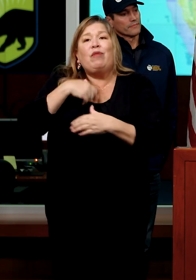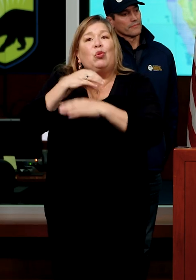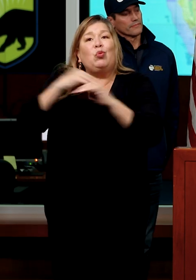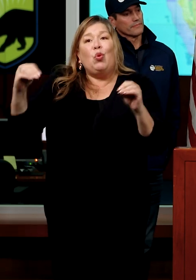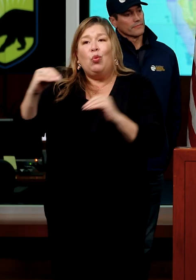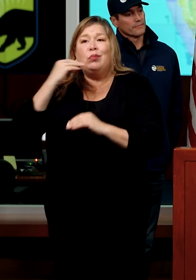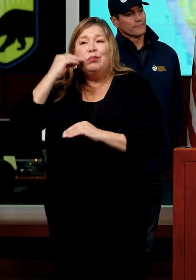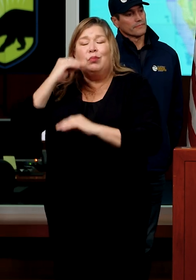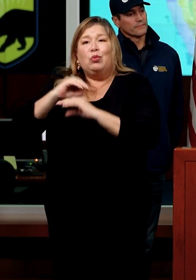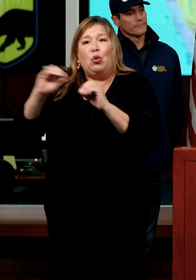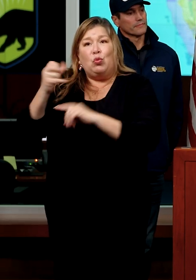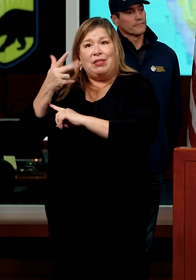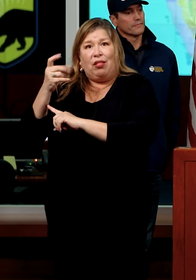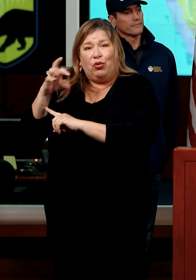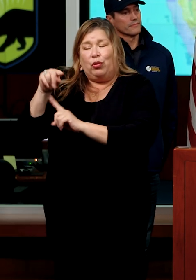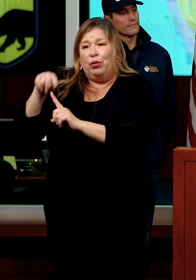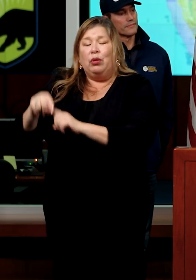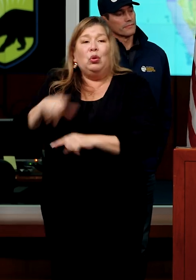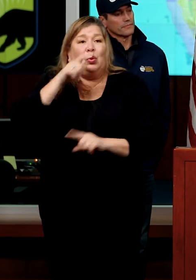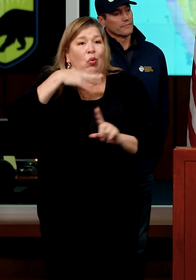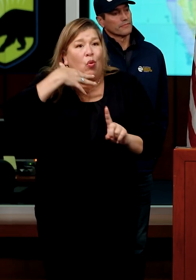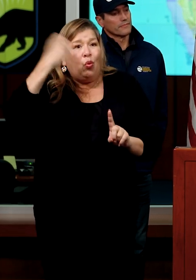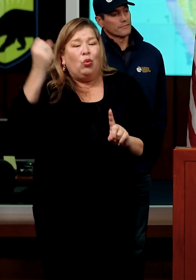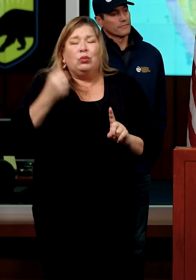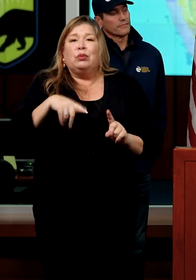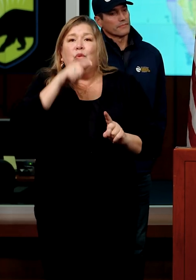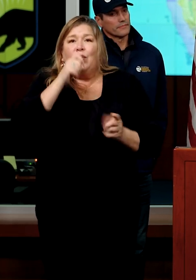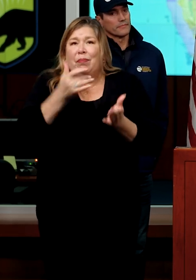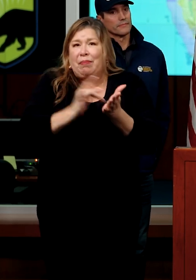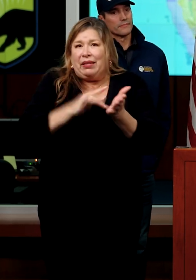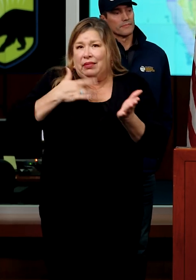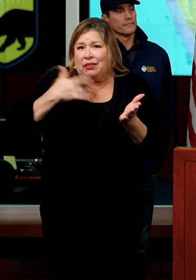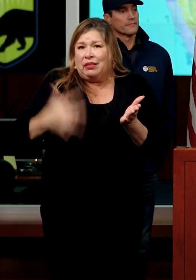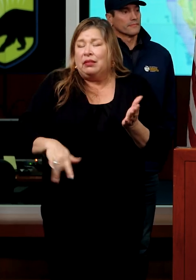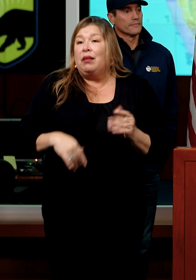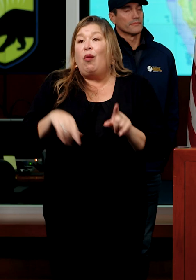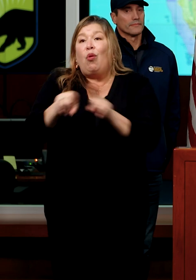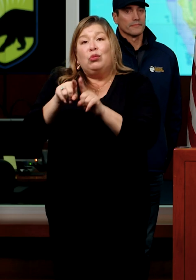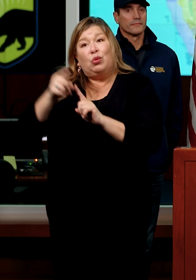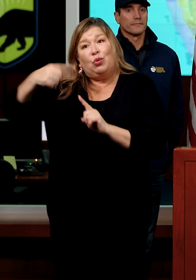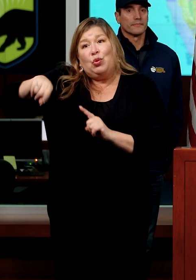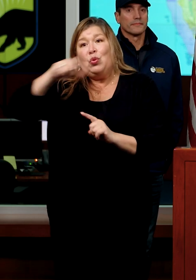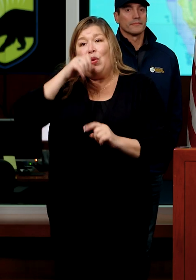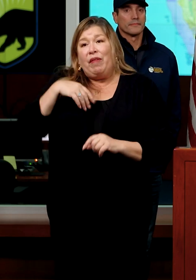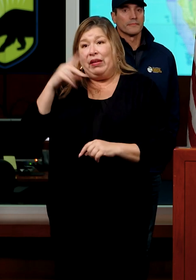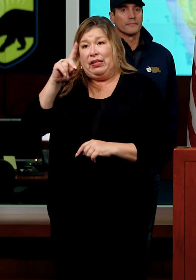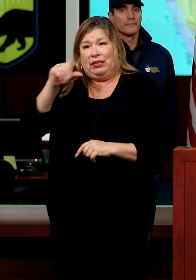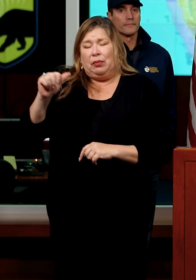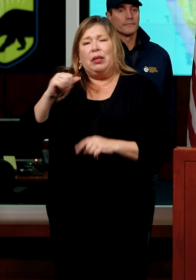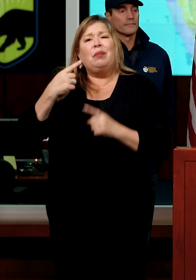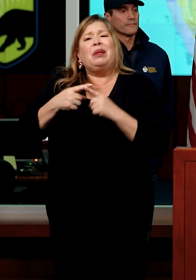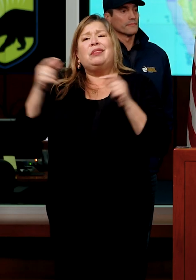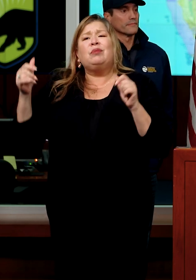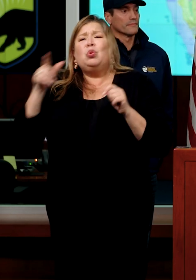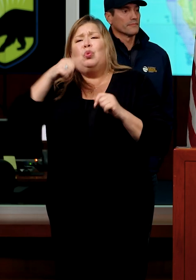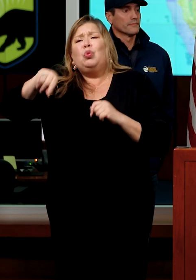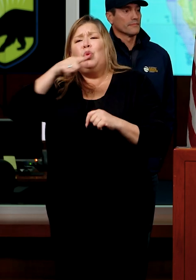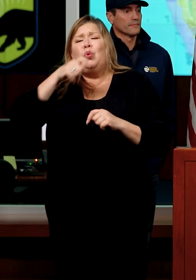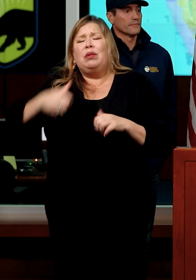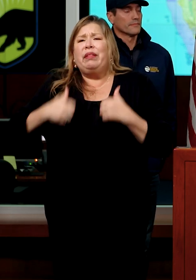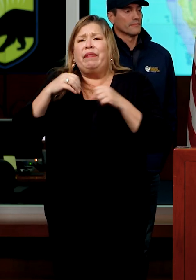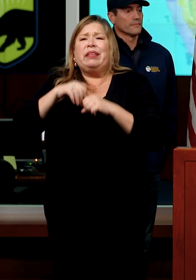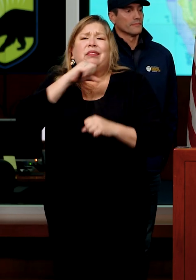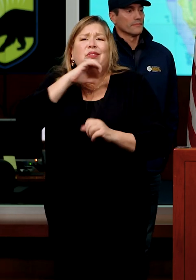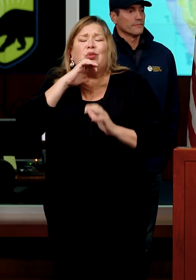are older or medically vulnerable, people with disabilities as well as those residing in our congregate settings, whether they be medical or non